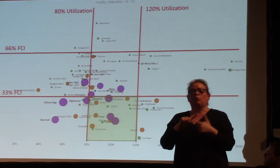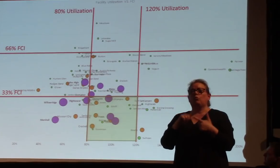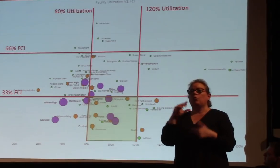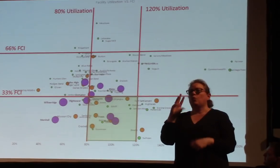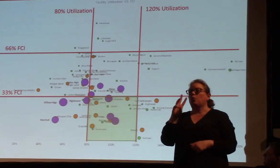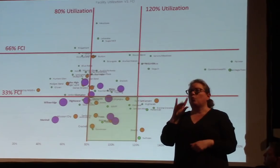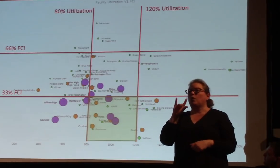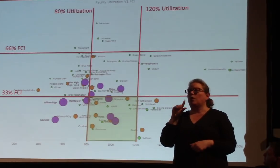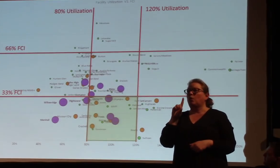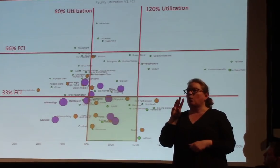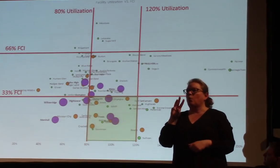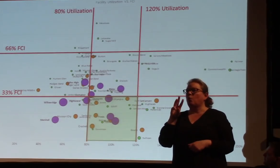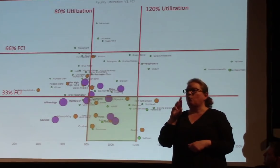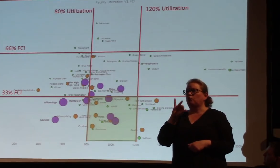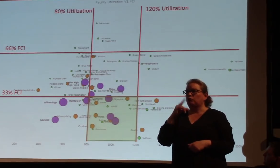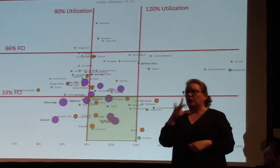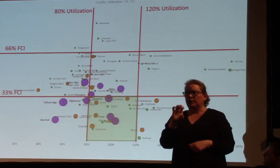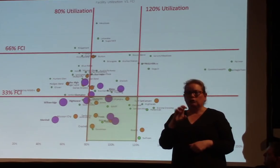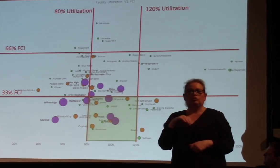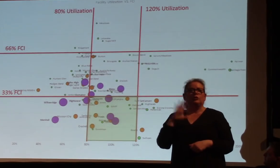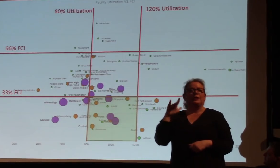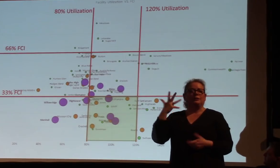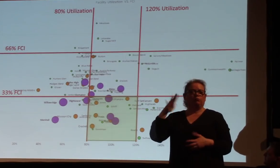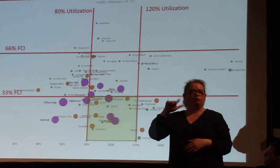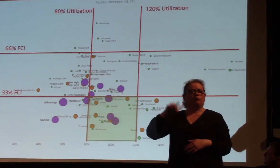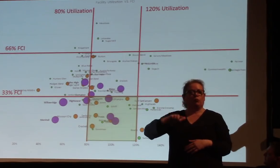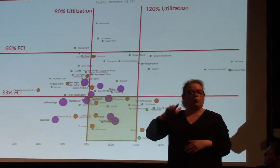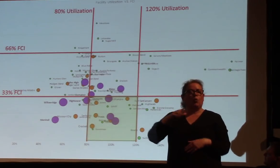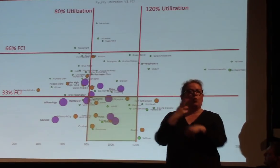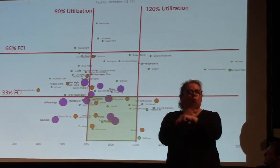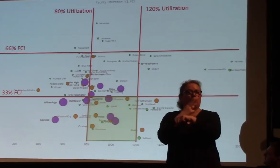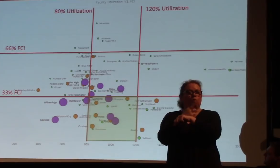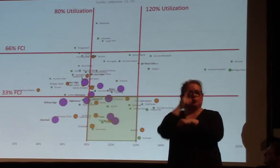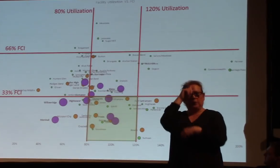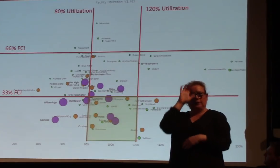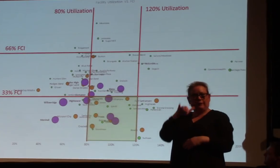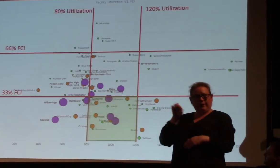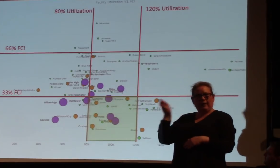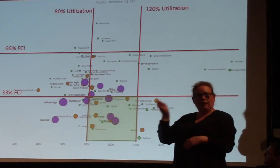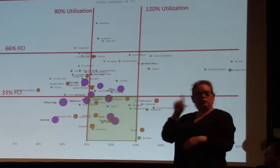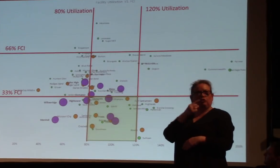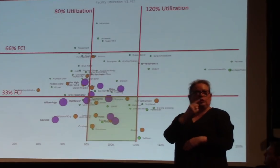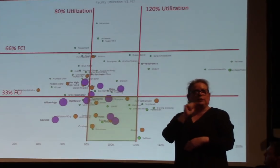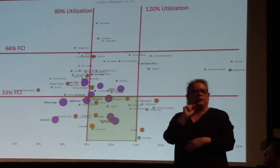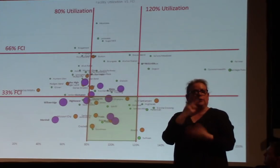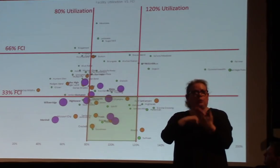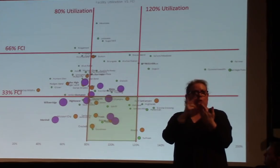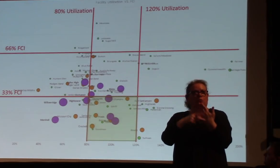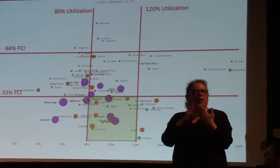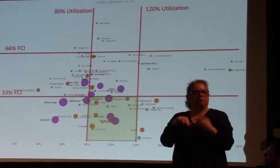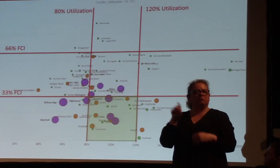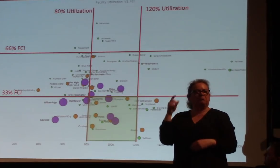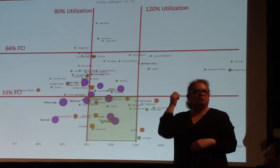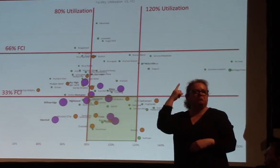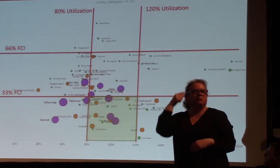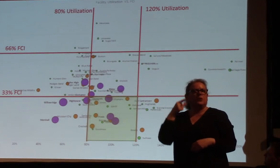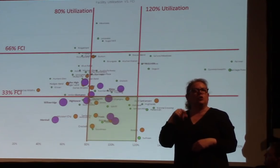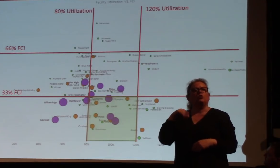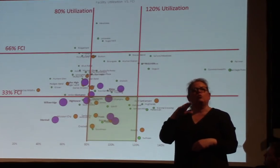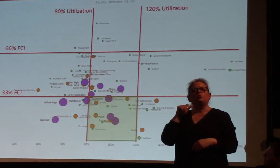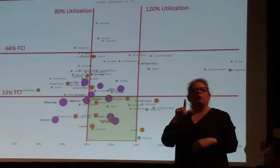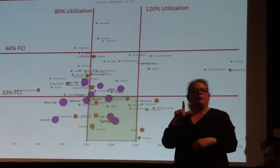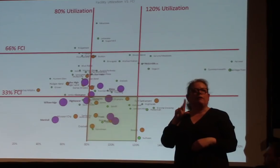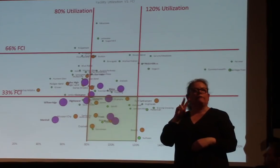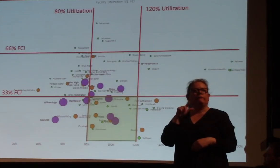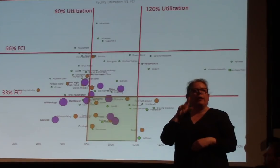that's kind of an artificially low utilization because of that GT program, which we push the enrollment out to the neighborhood